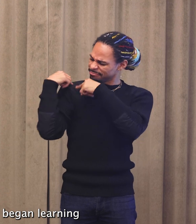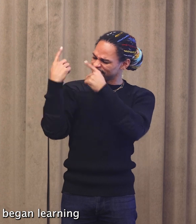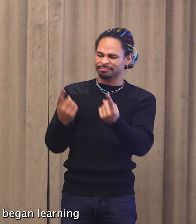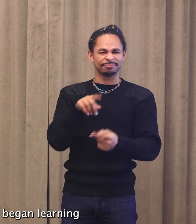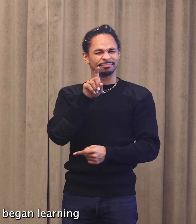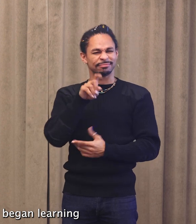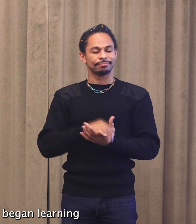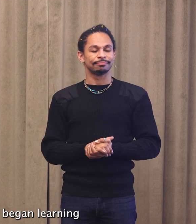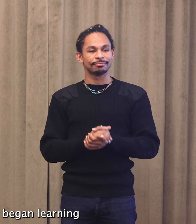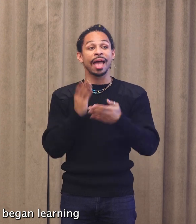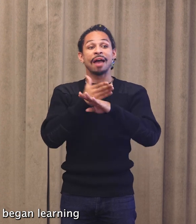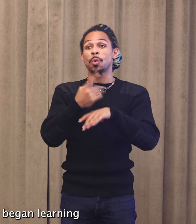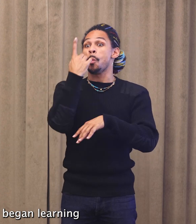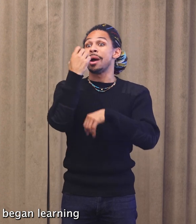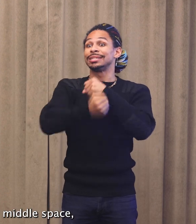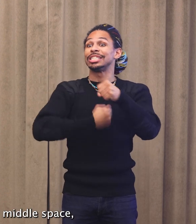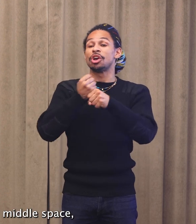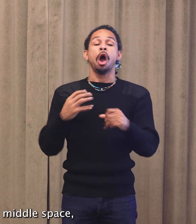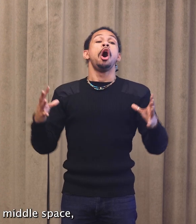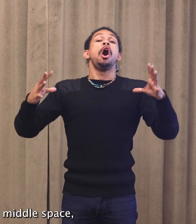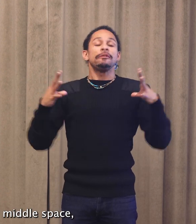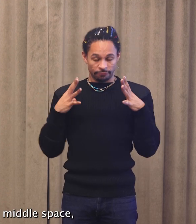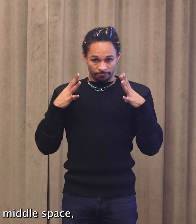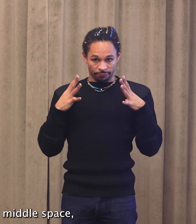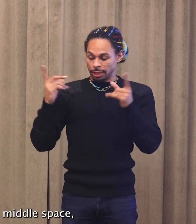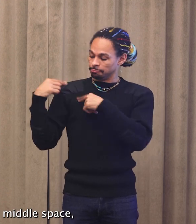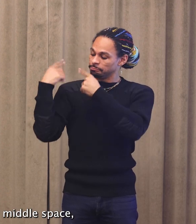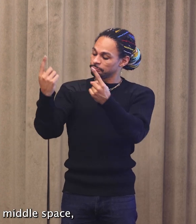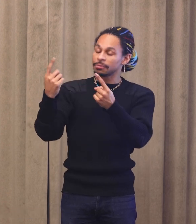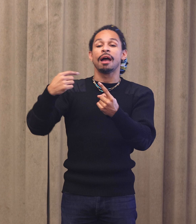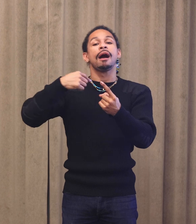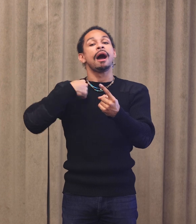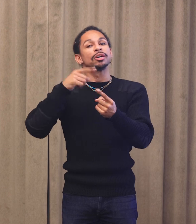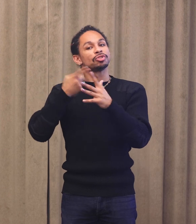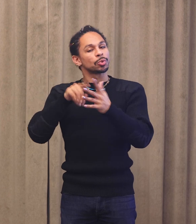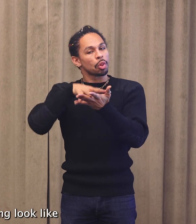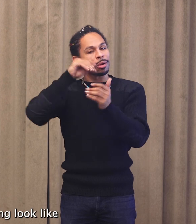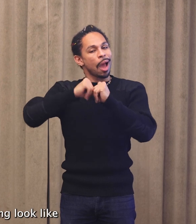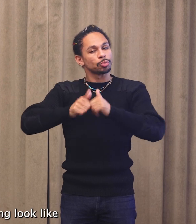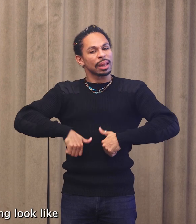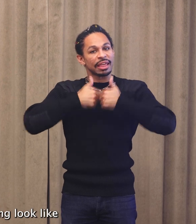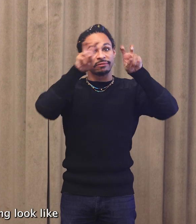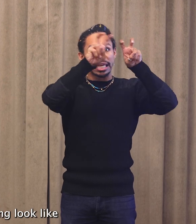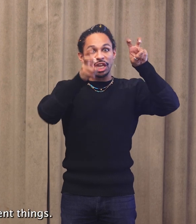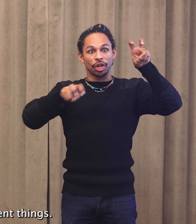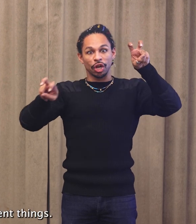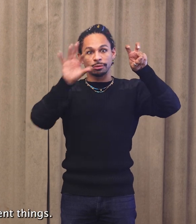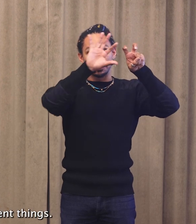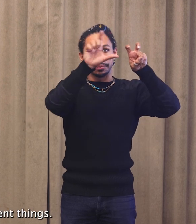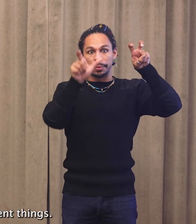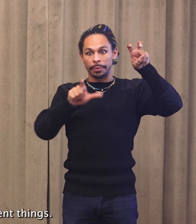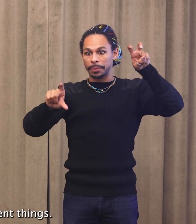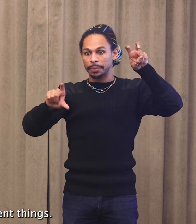After my year off, I began learning how to live in this middle space. And this learning looked like a